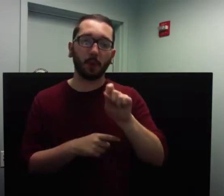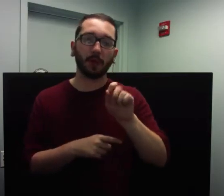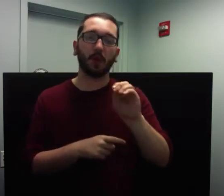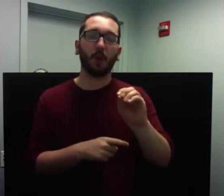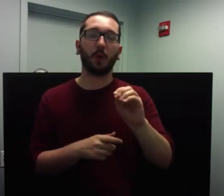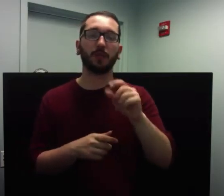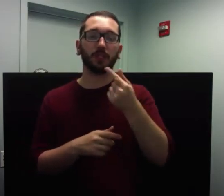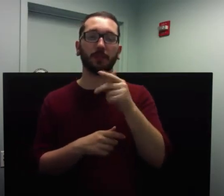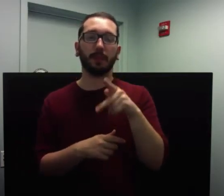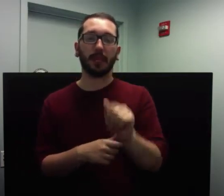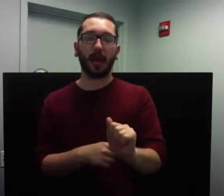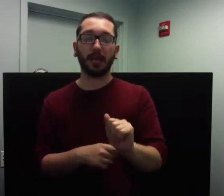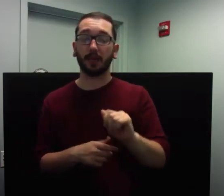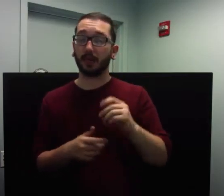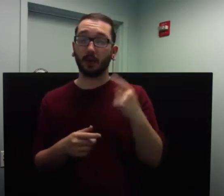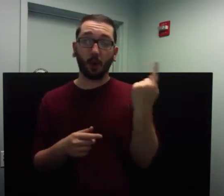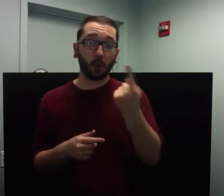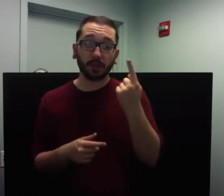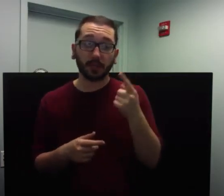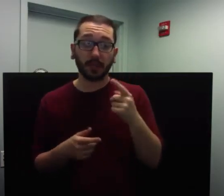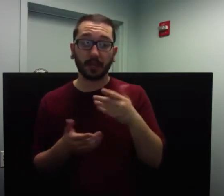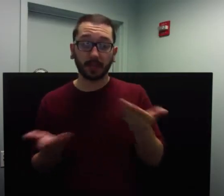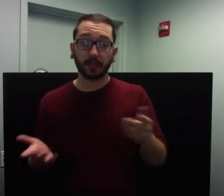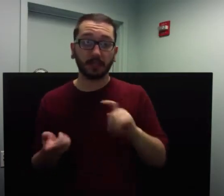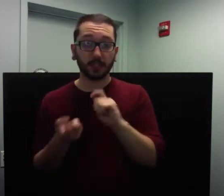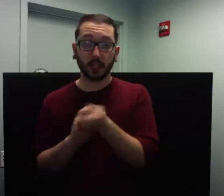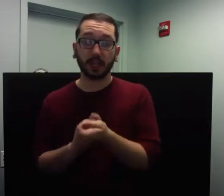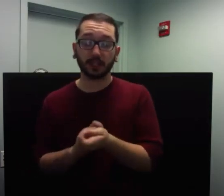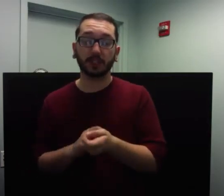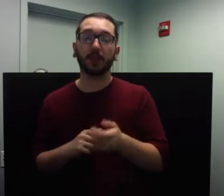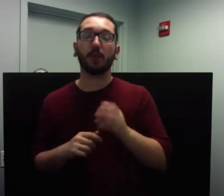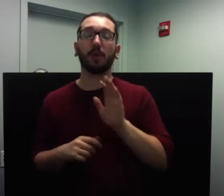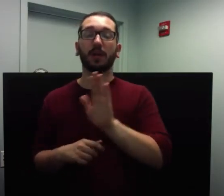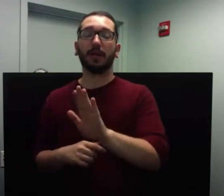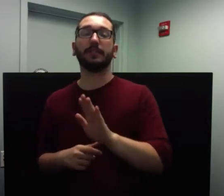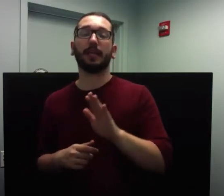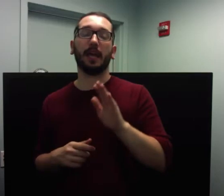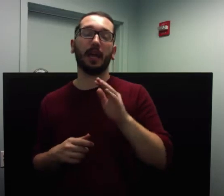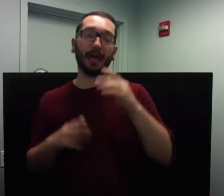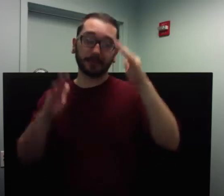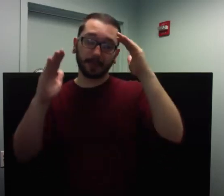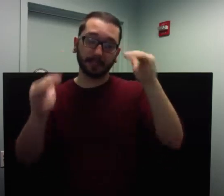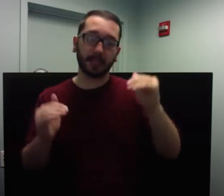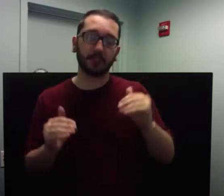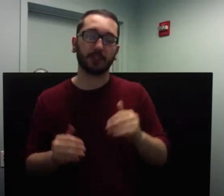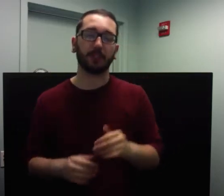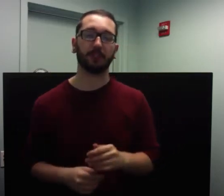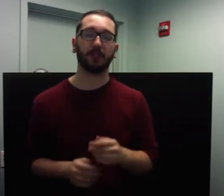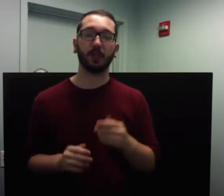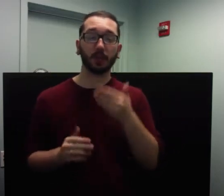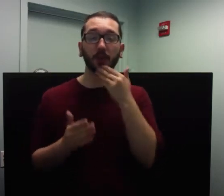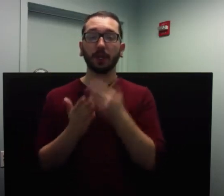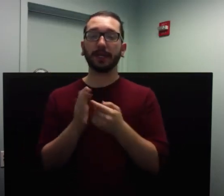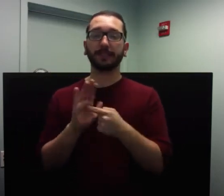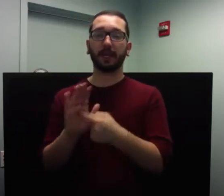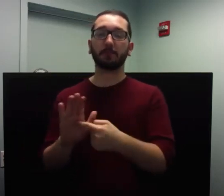were his expectations. Another example of how powerful expectations are in determining